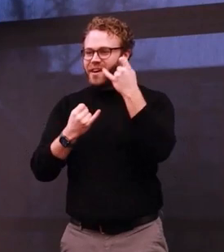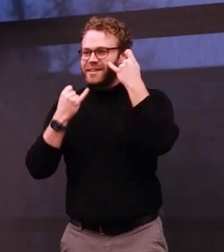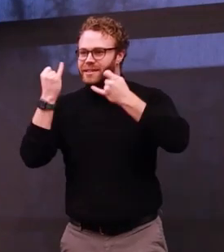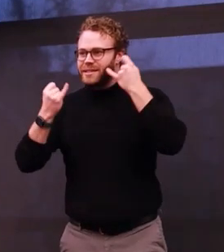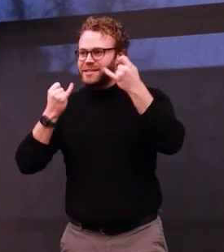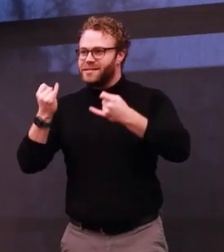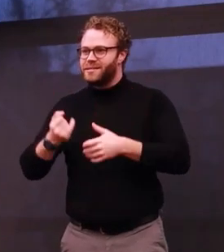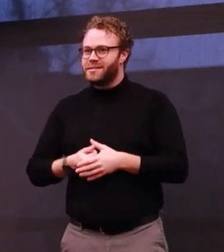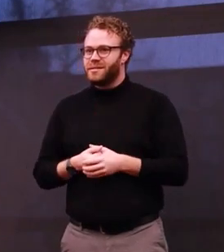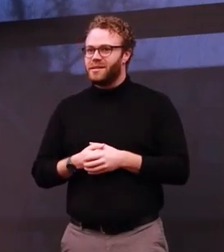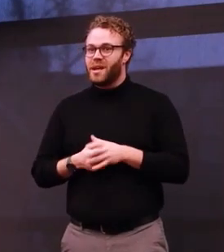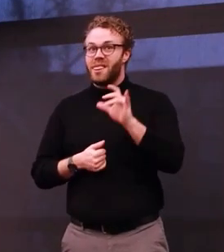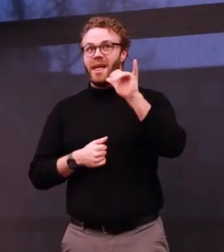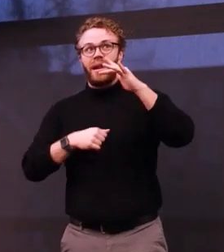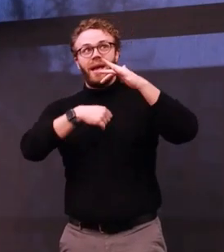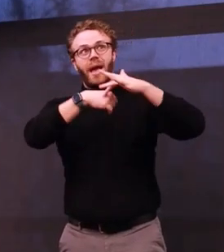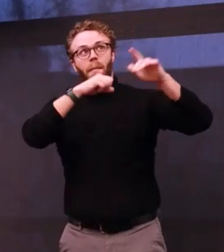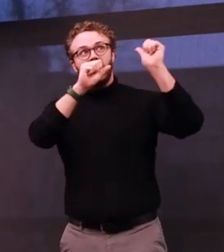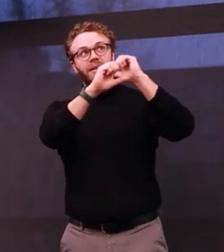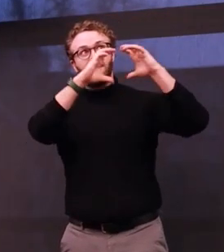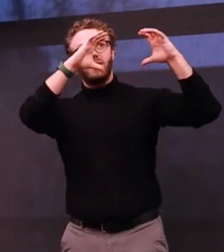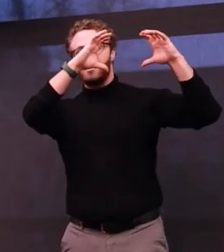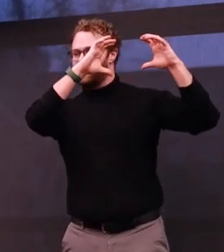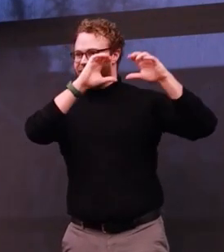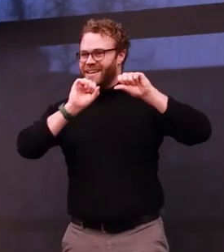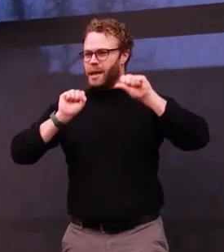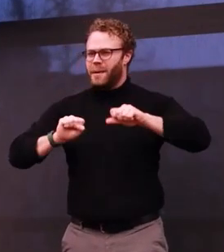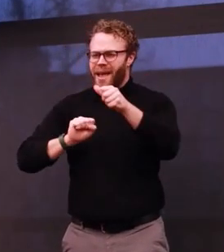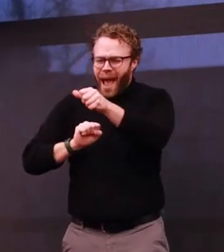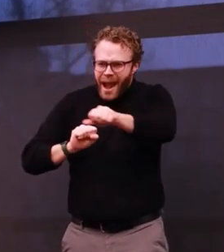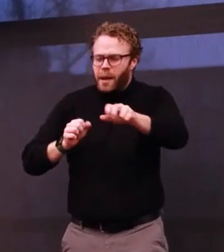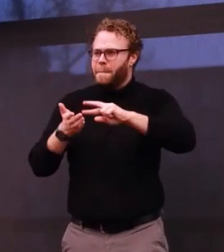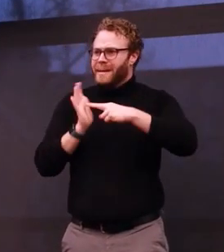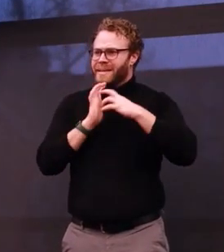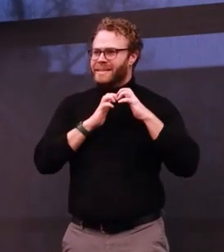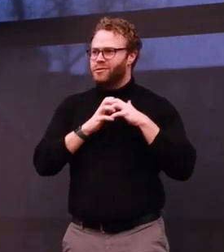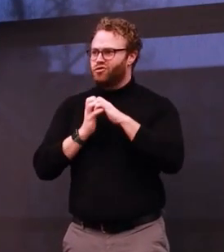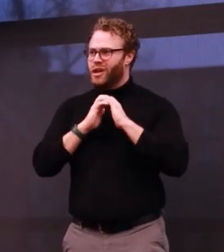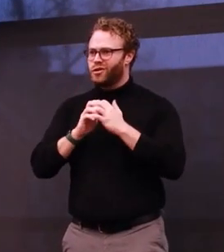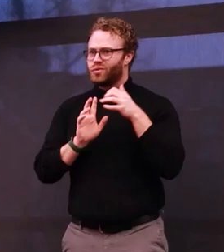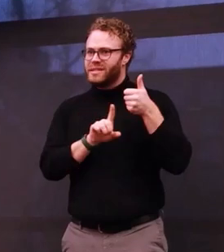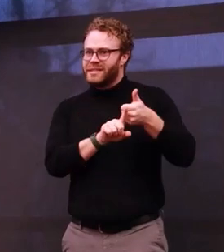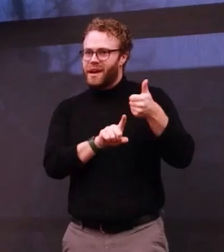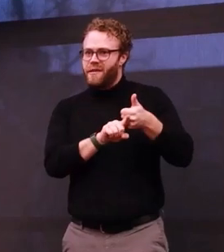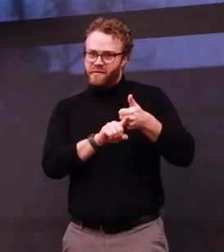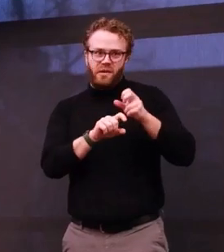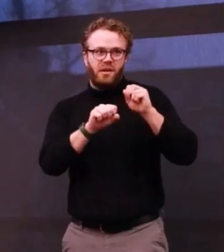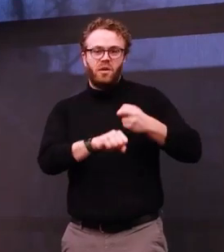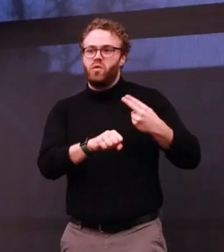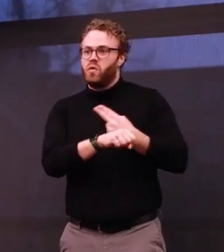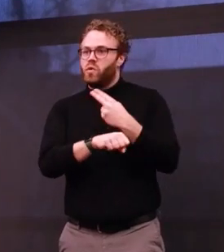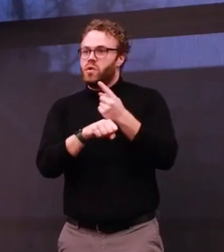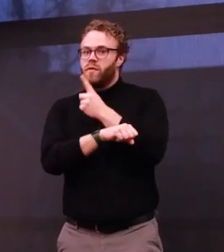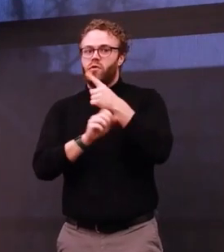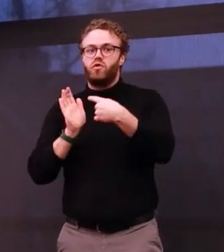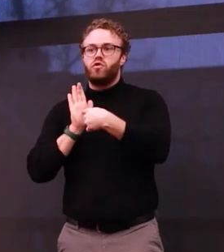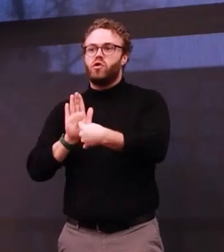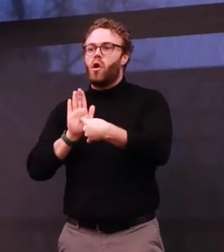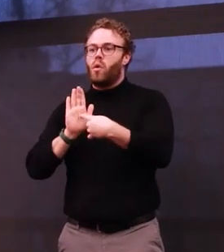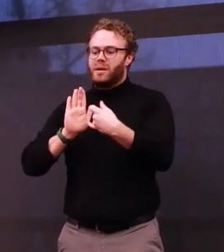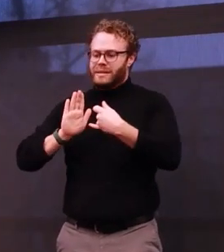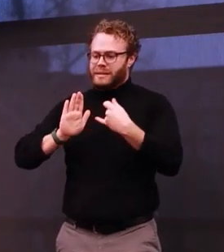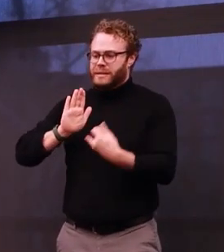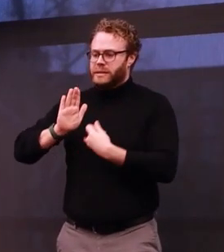balloon can be anything. It is inherently introspectional. And it has been used to signify the talents of trauma and